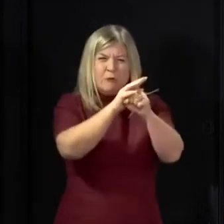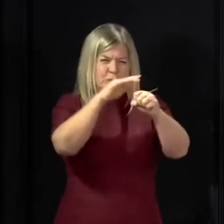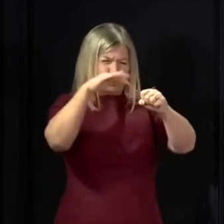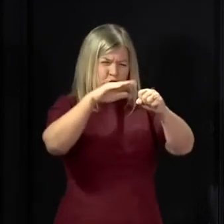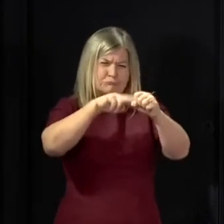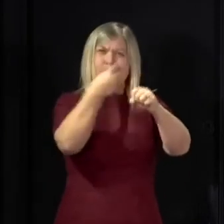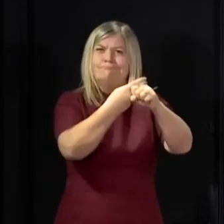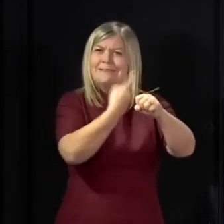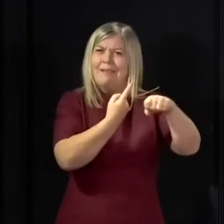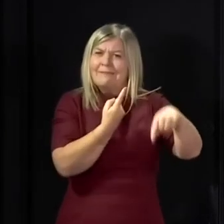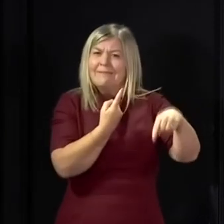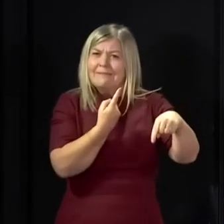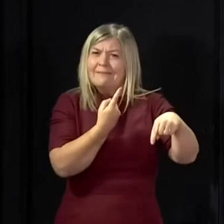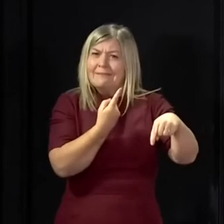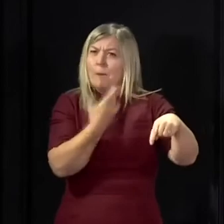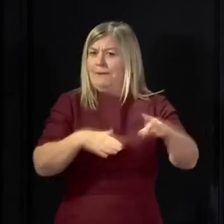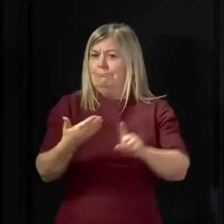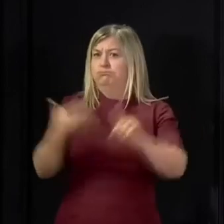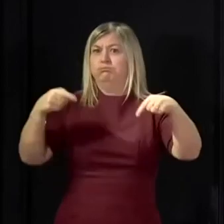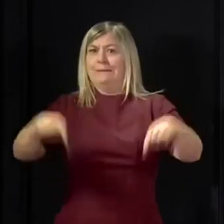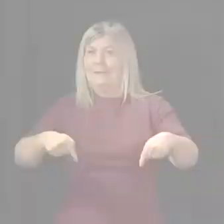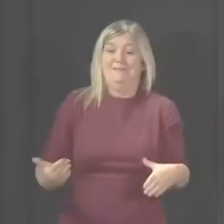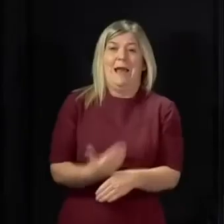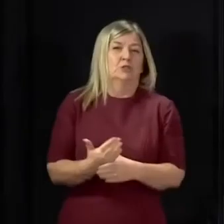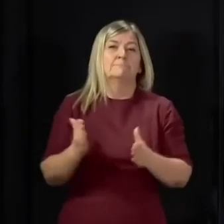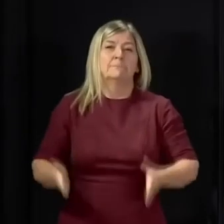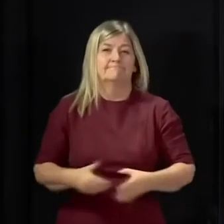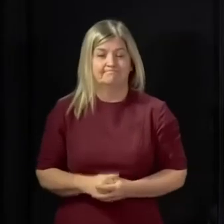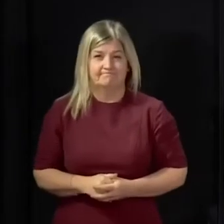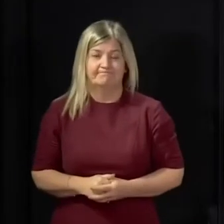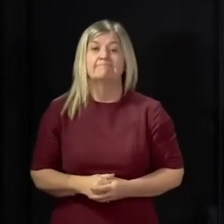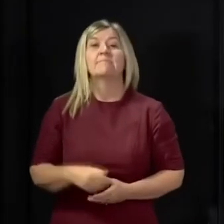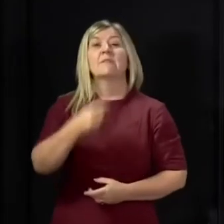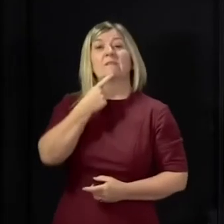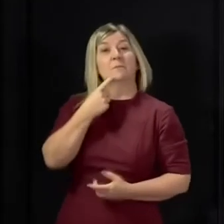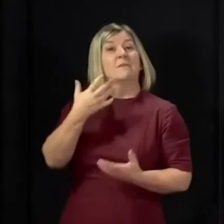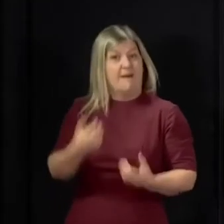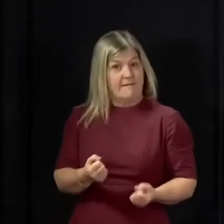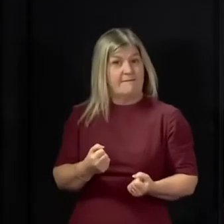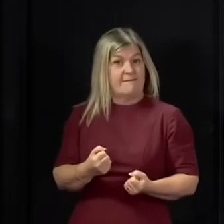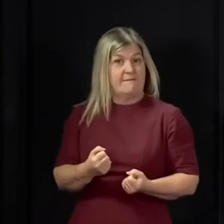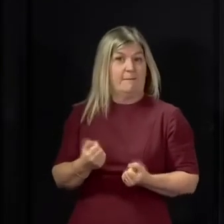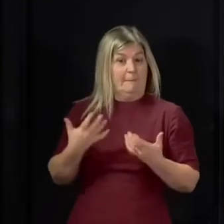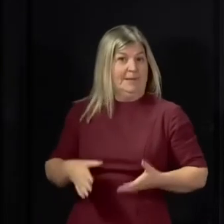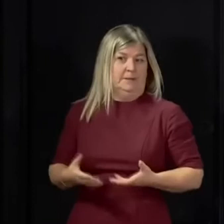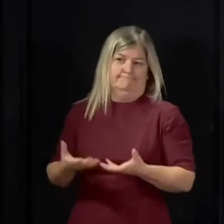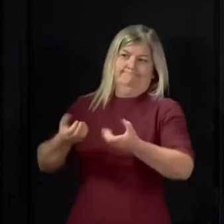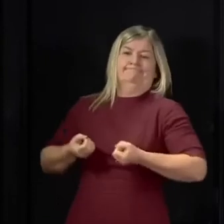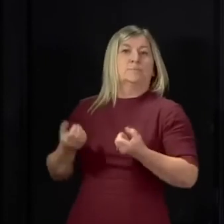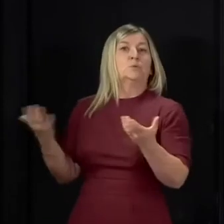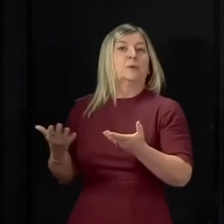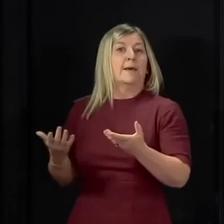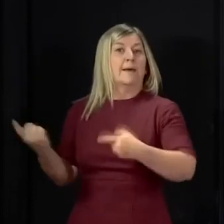that new strain had already been identified in Scotland. The information that I and my Cabinet have received today